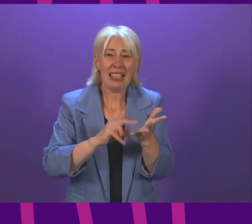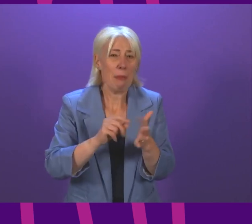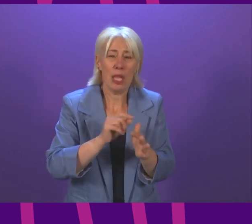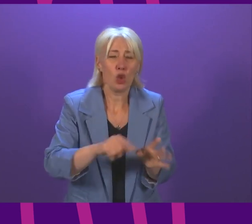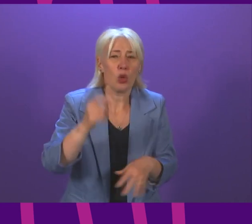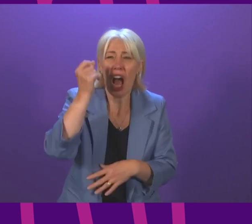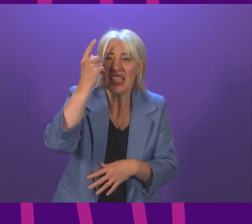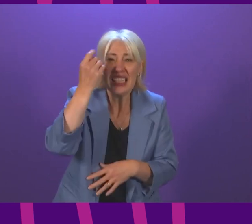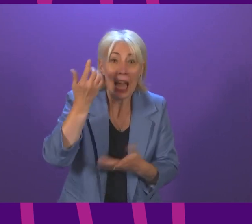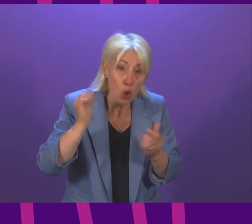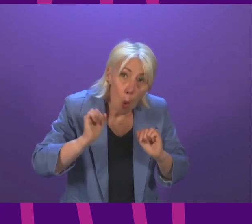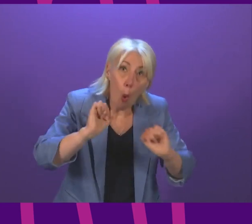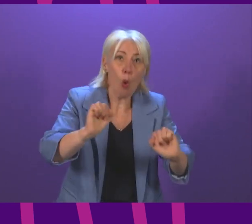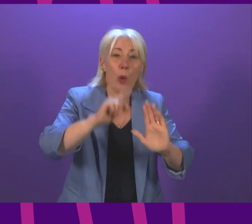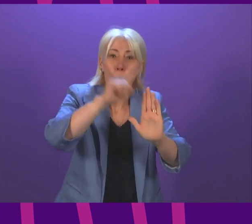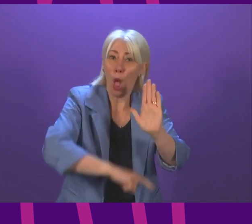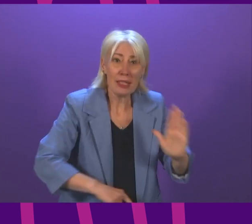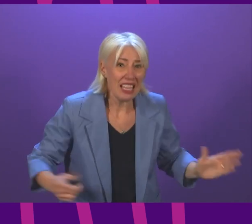about their own policy.